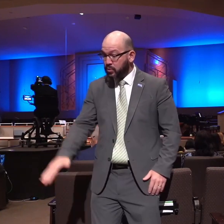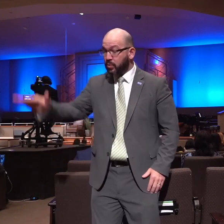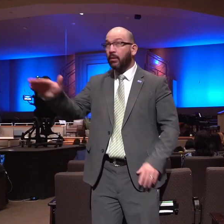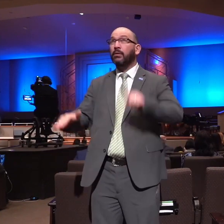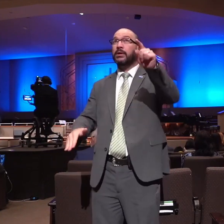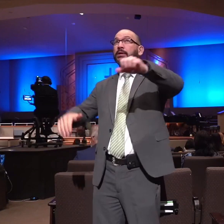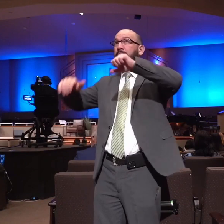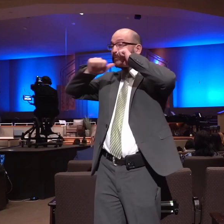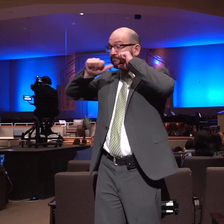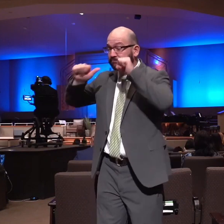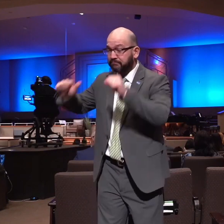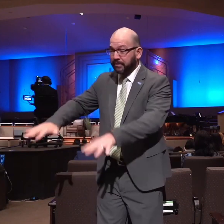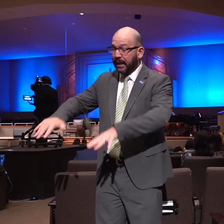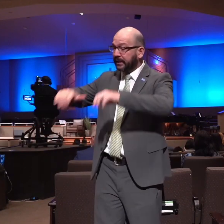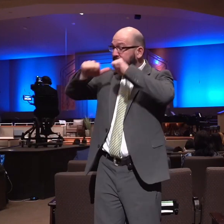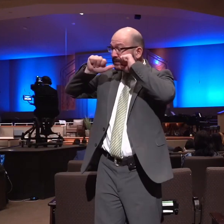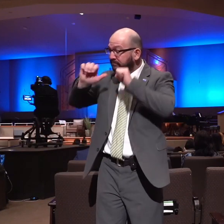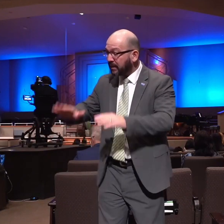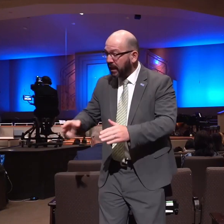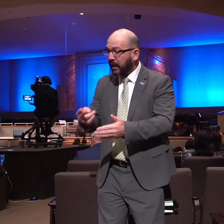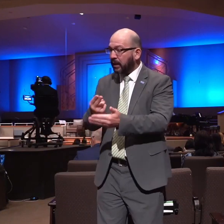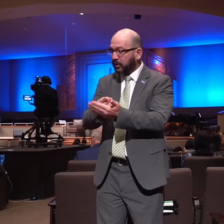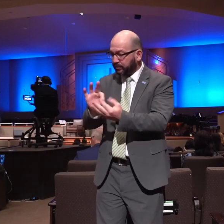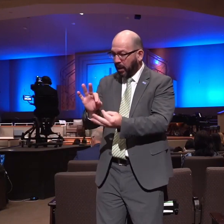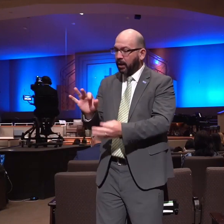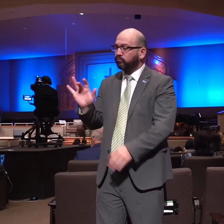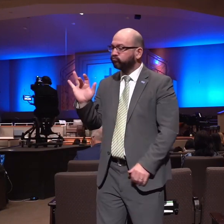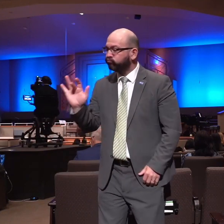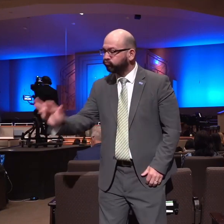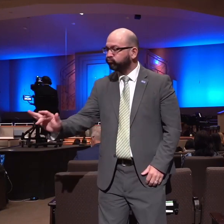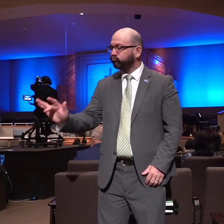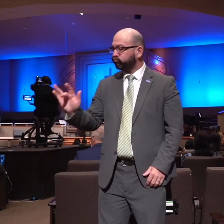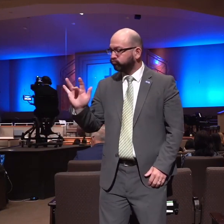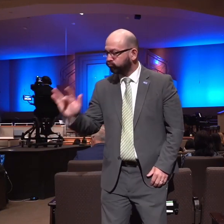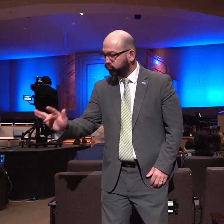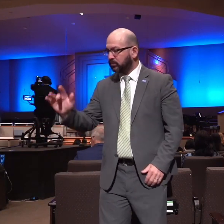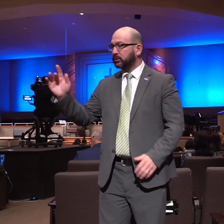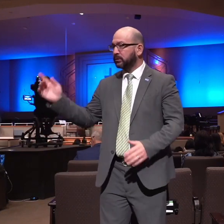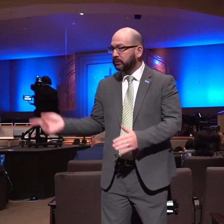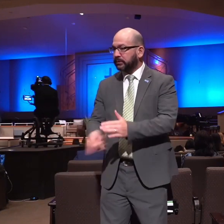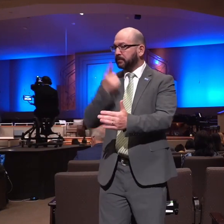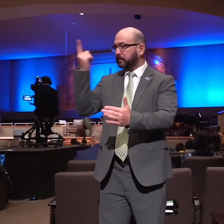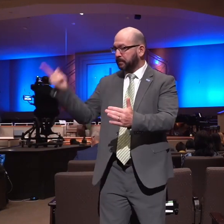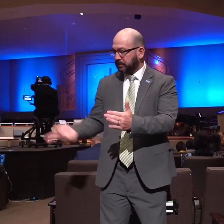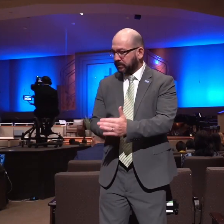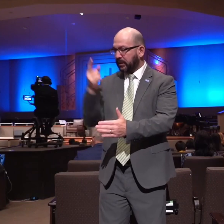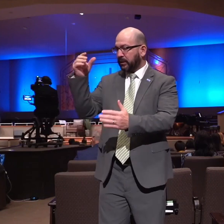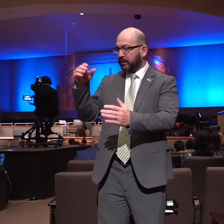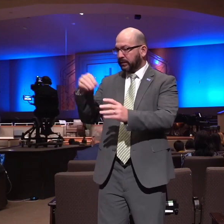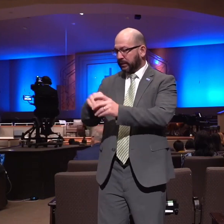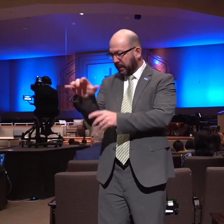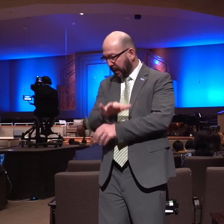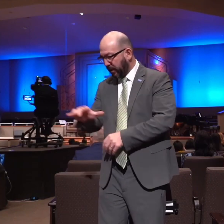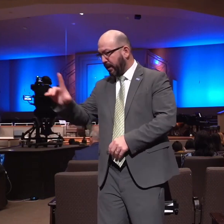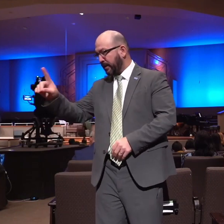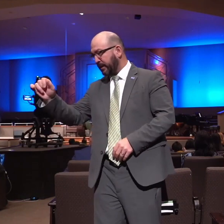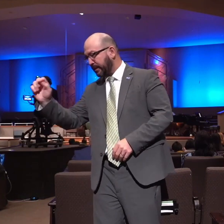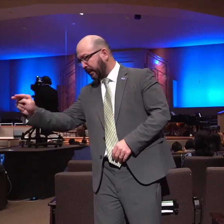and the spirit of the Lord began to move him at times in the camp of Dan between Zorah and Eshtael so